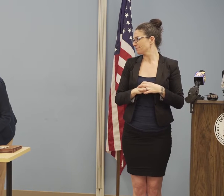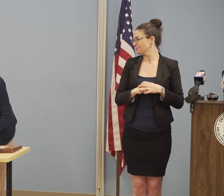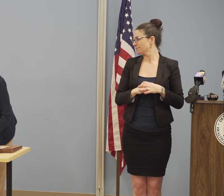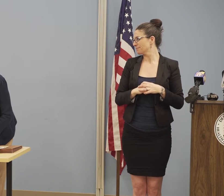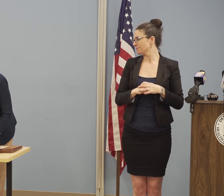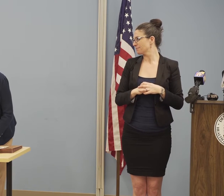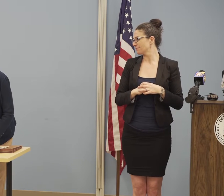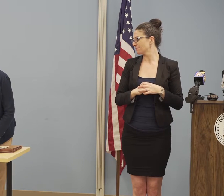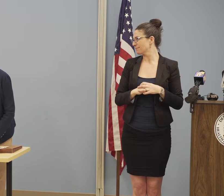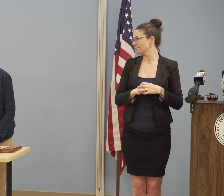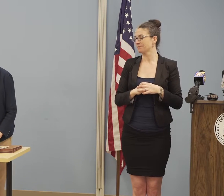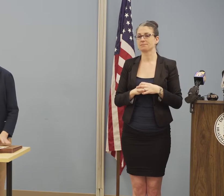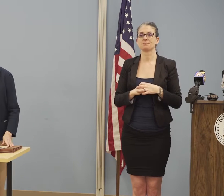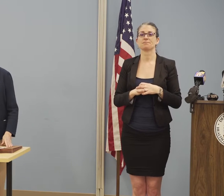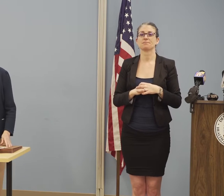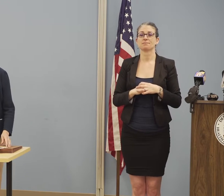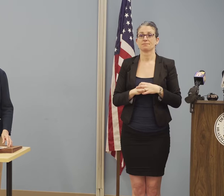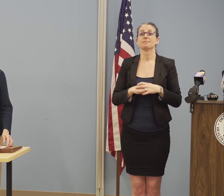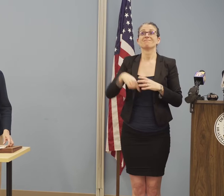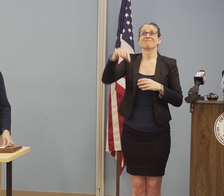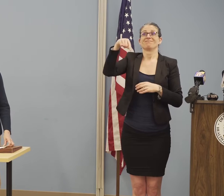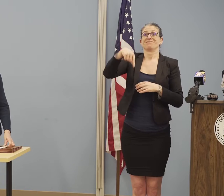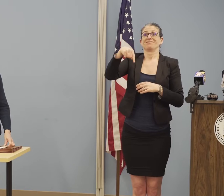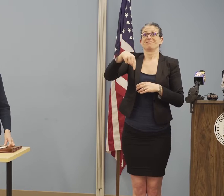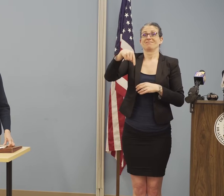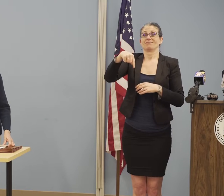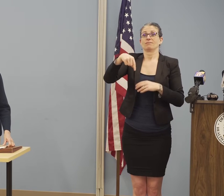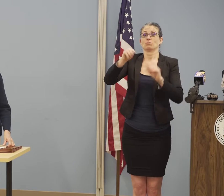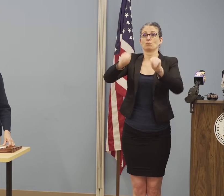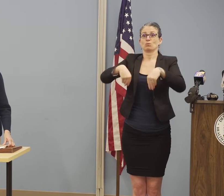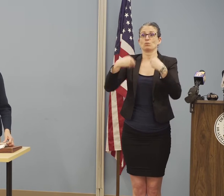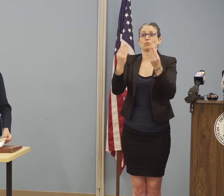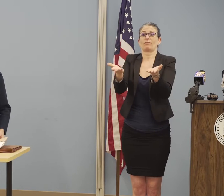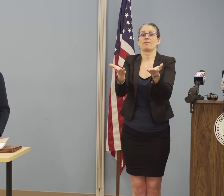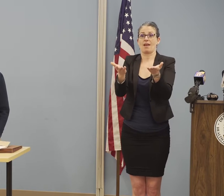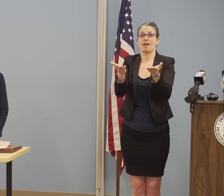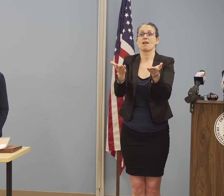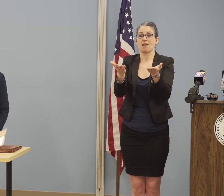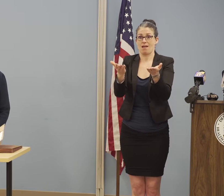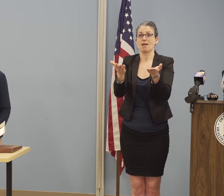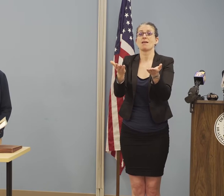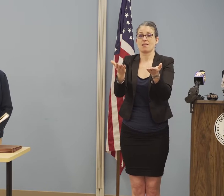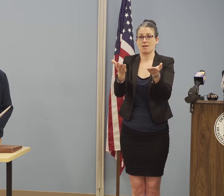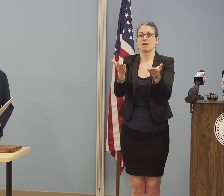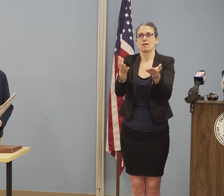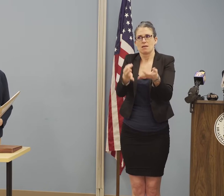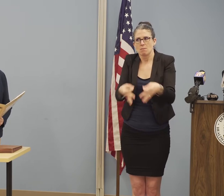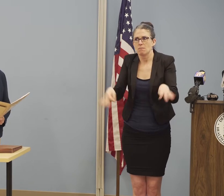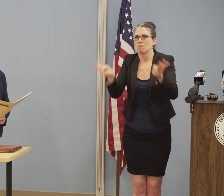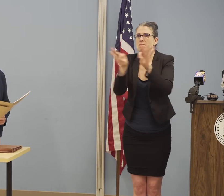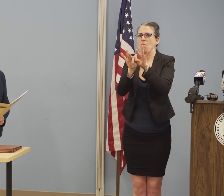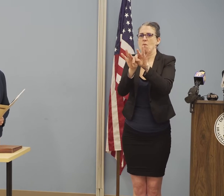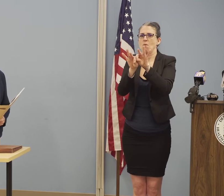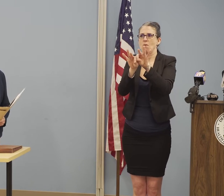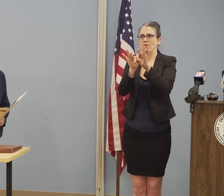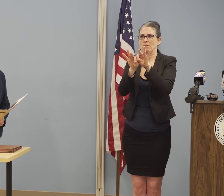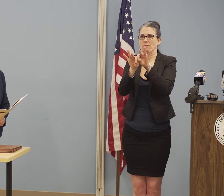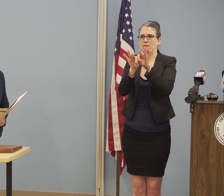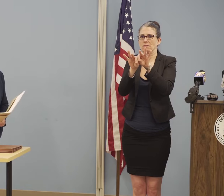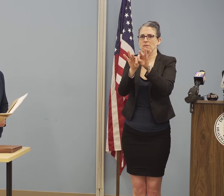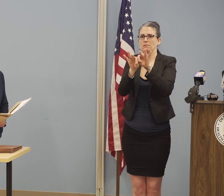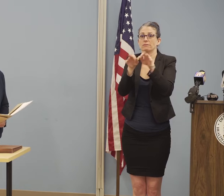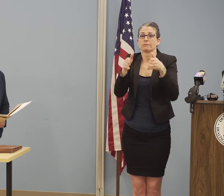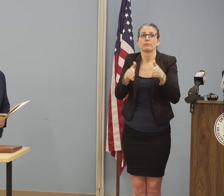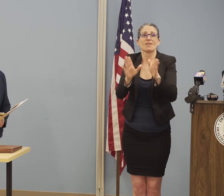This bill provides necessary resources and legal remedies